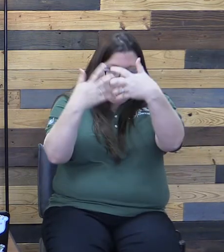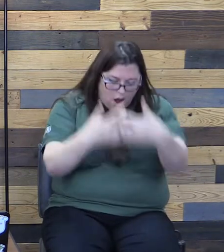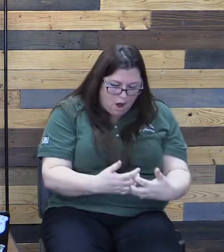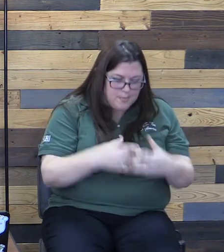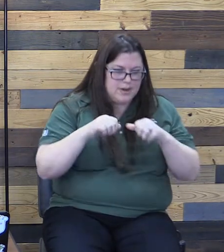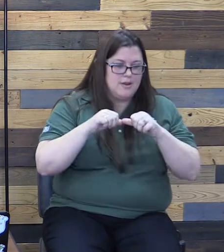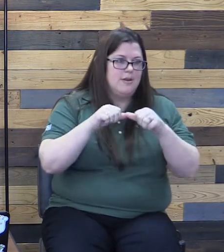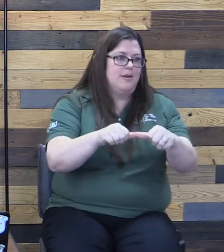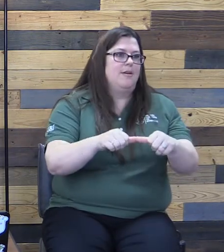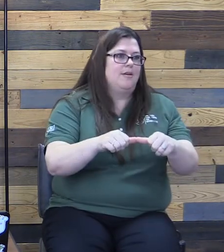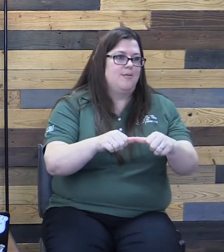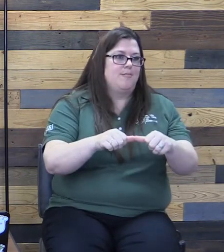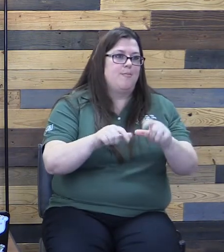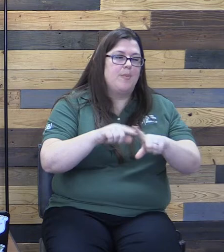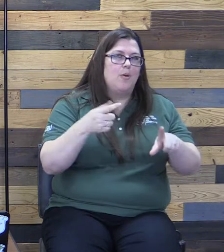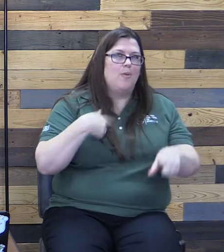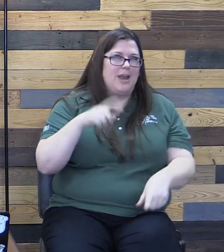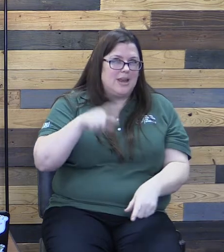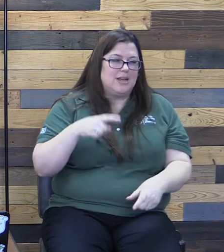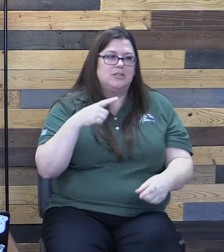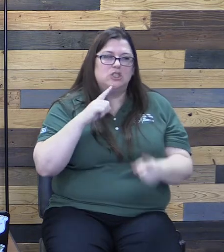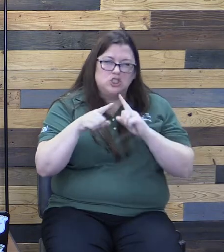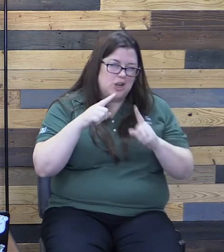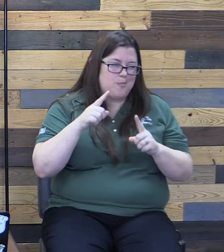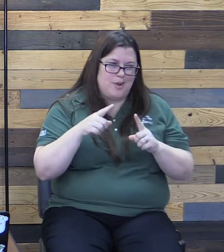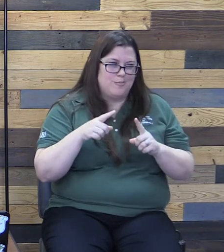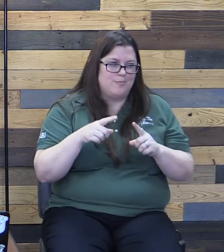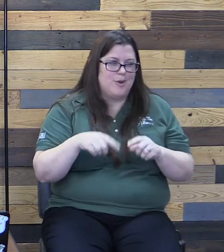But we need to address these things and we can't just let them go.